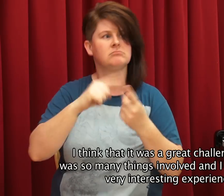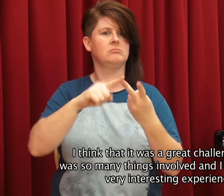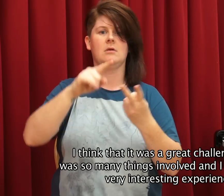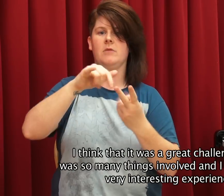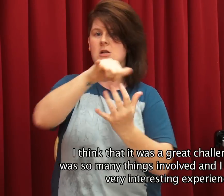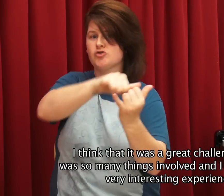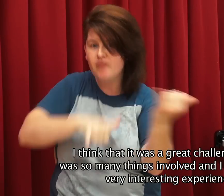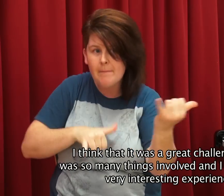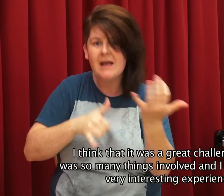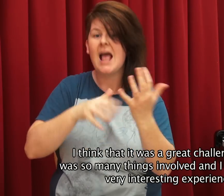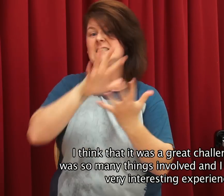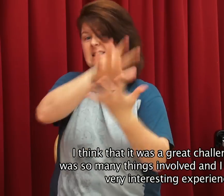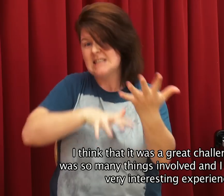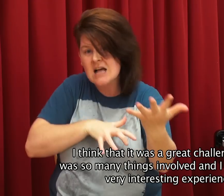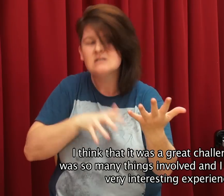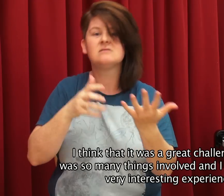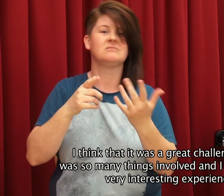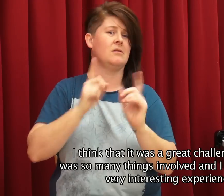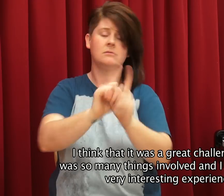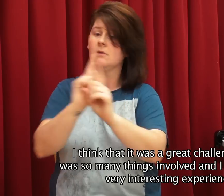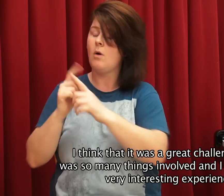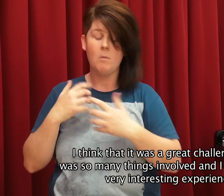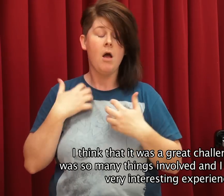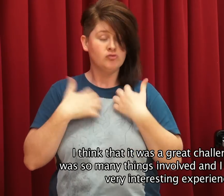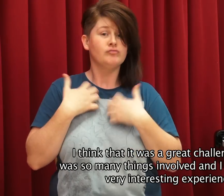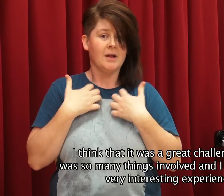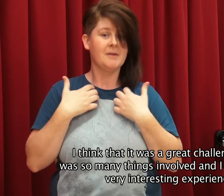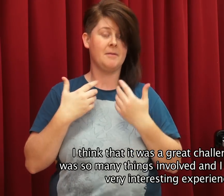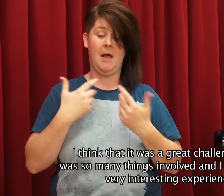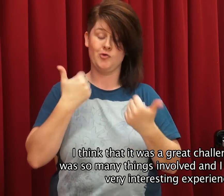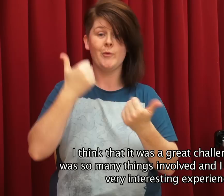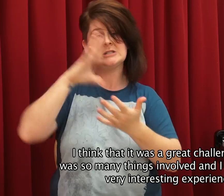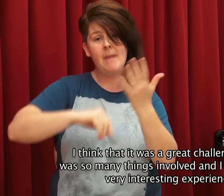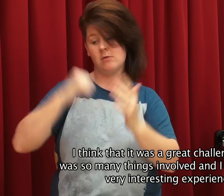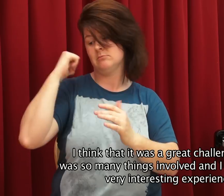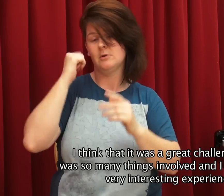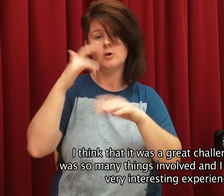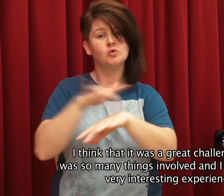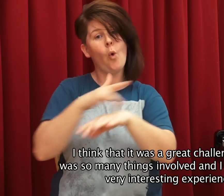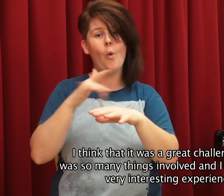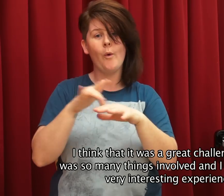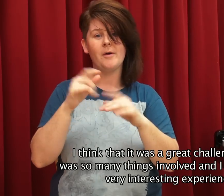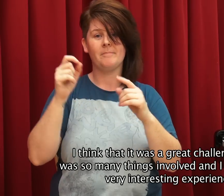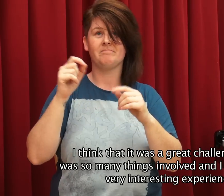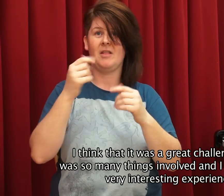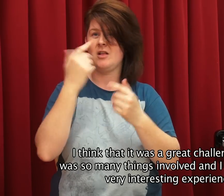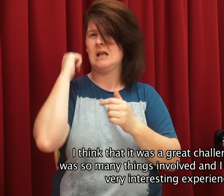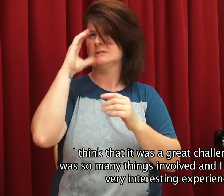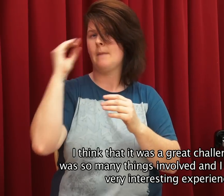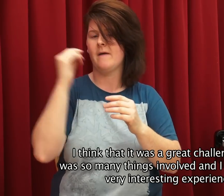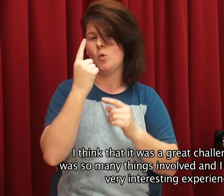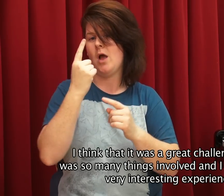I think that it was a great challenge. There were so many things involved and I felt it was a very